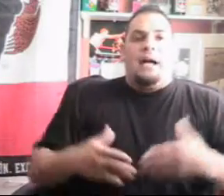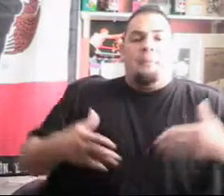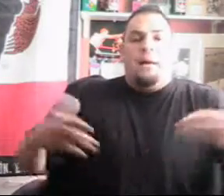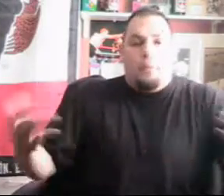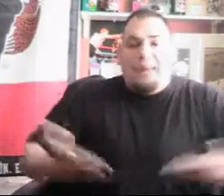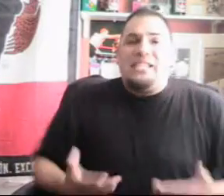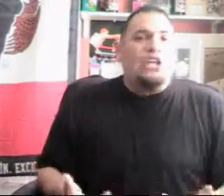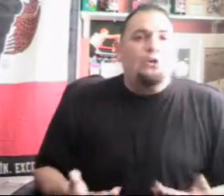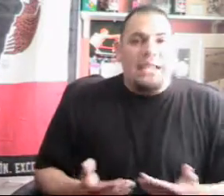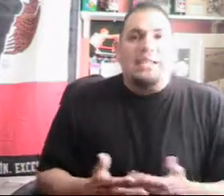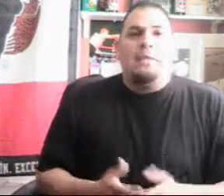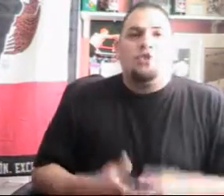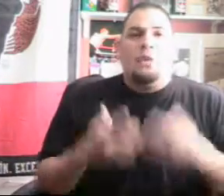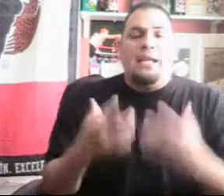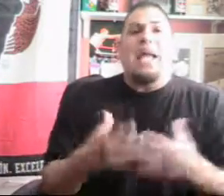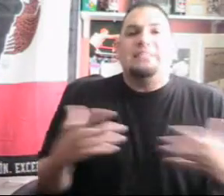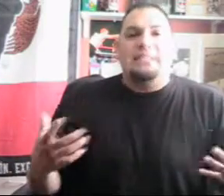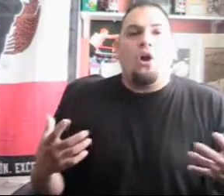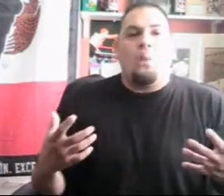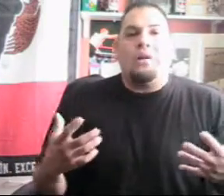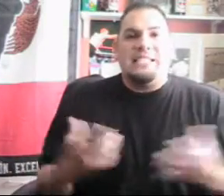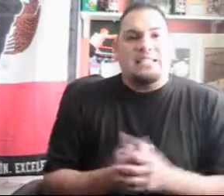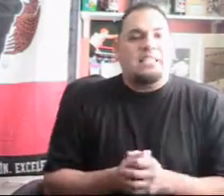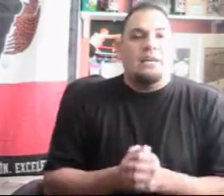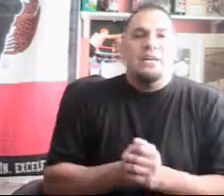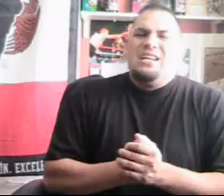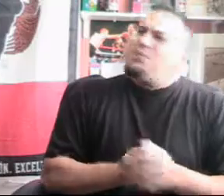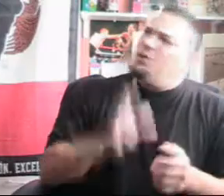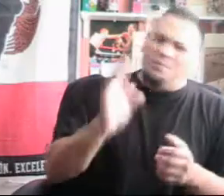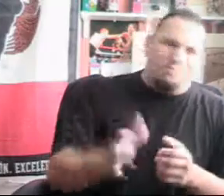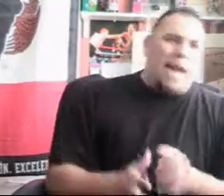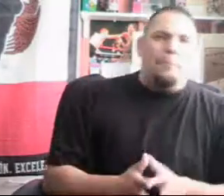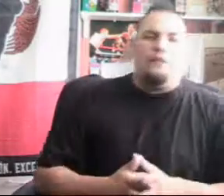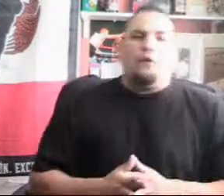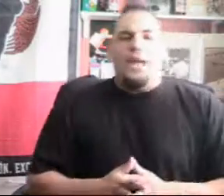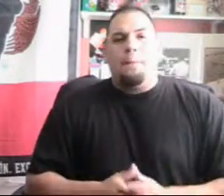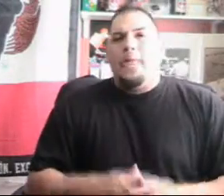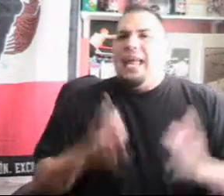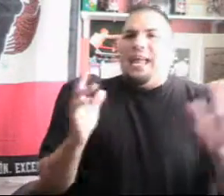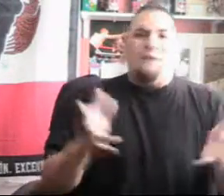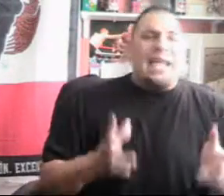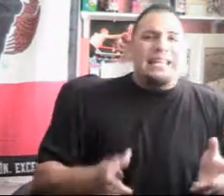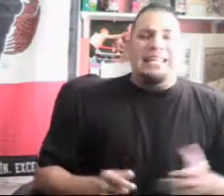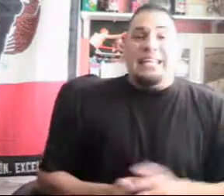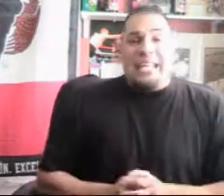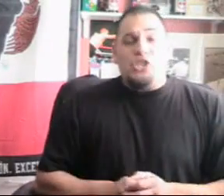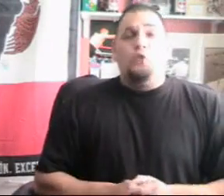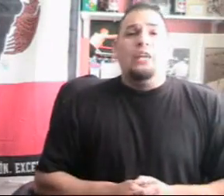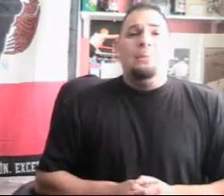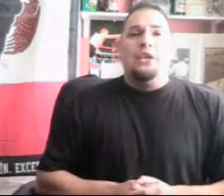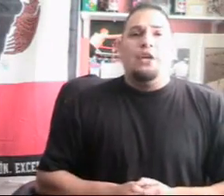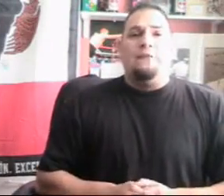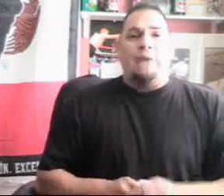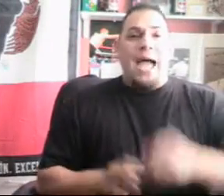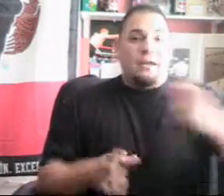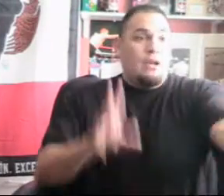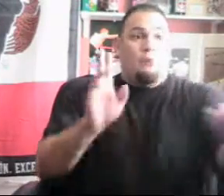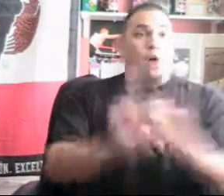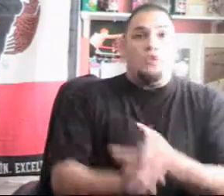better base underneath him. So when he lands these hard punches and stuff. So, bad pick for him. If anything, he should really be looking at Roger